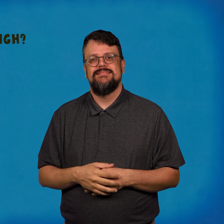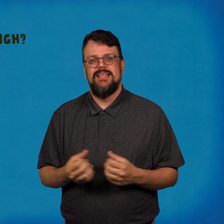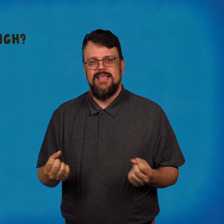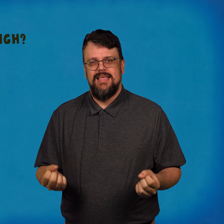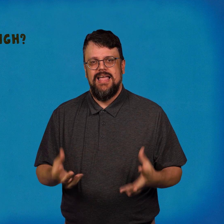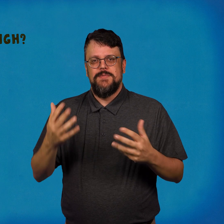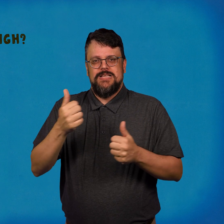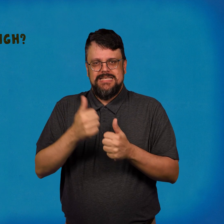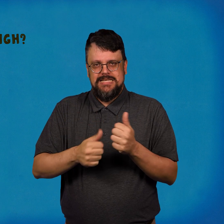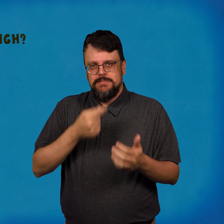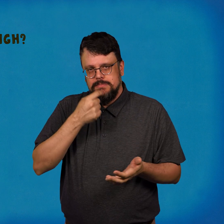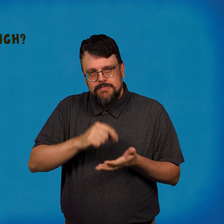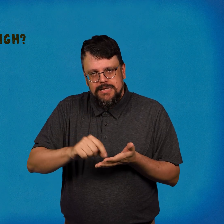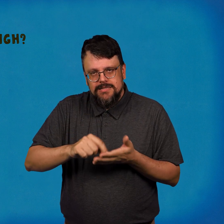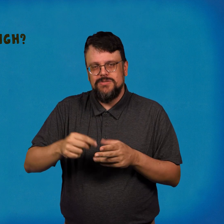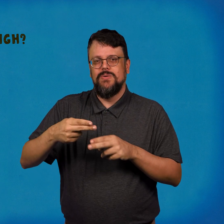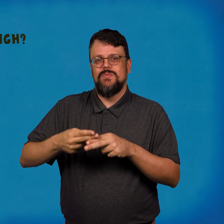How much does each pencil weigh?